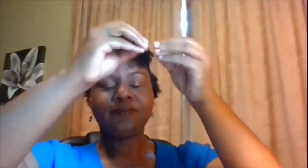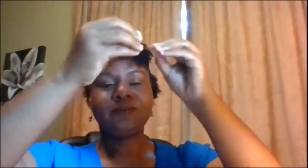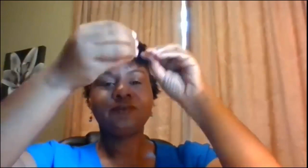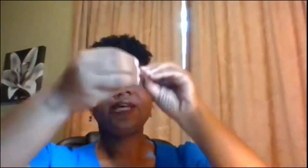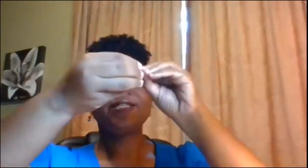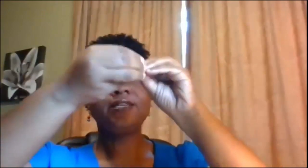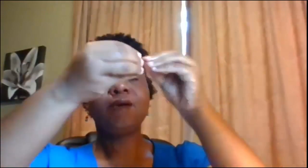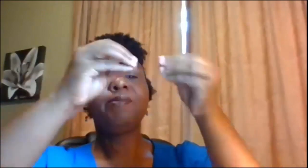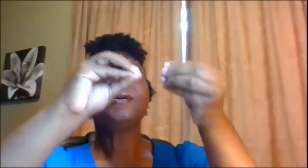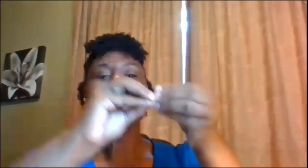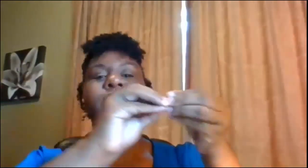that's numbers